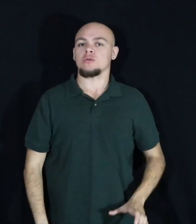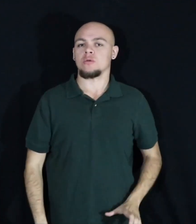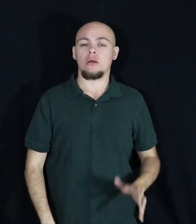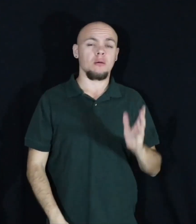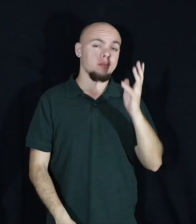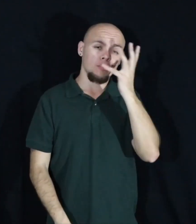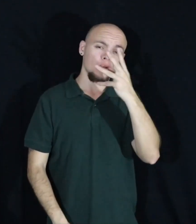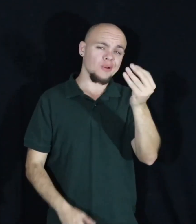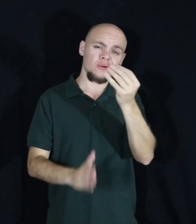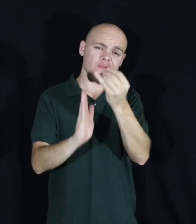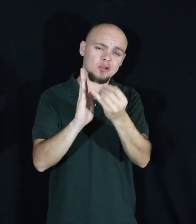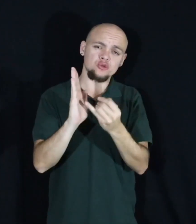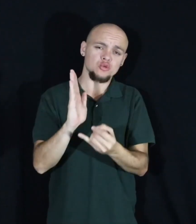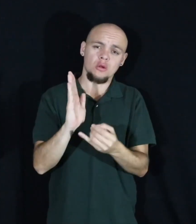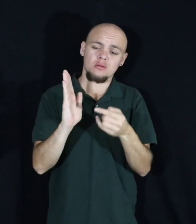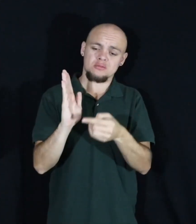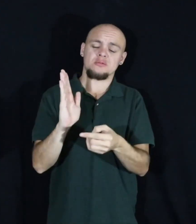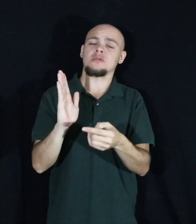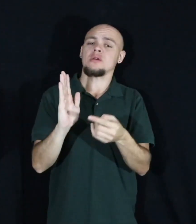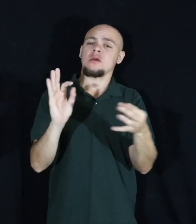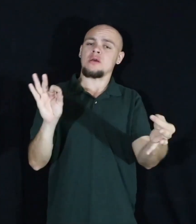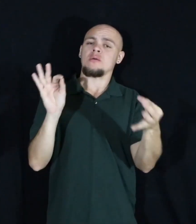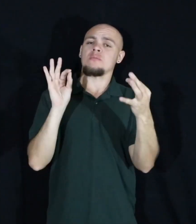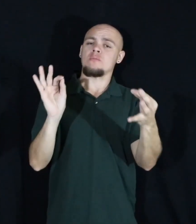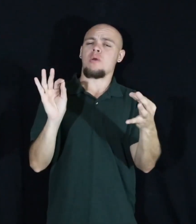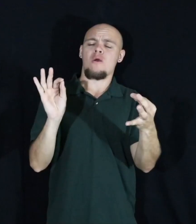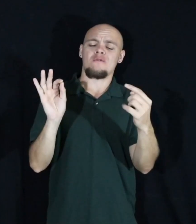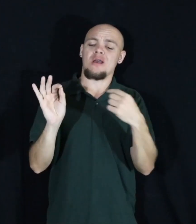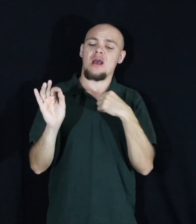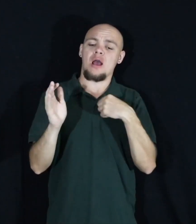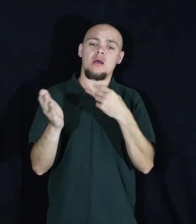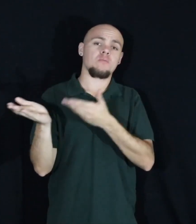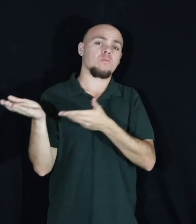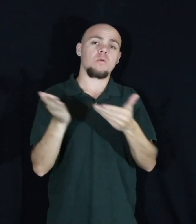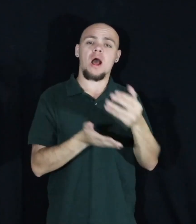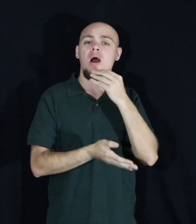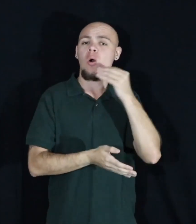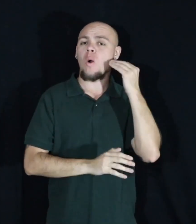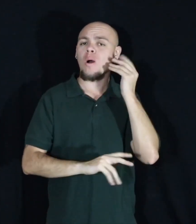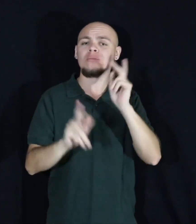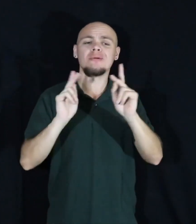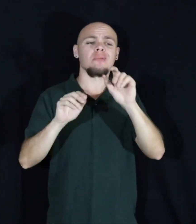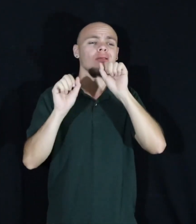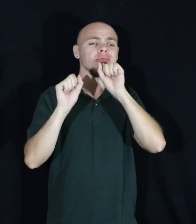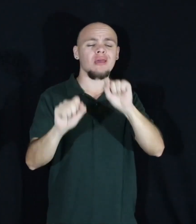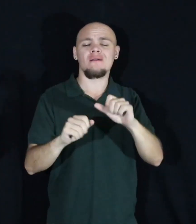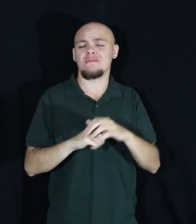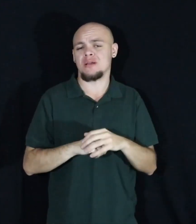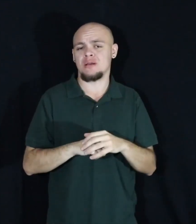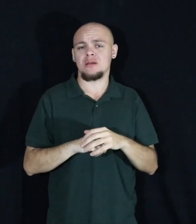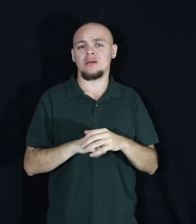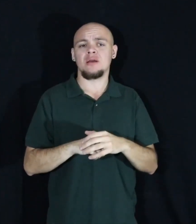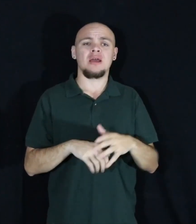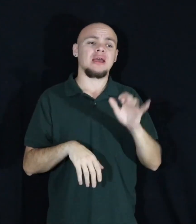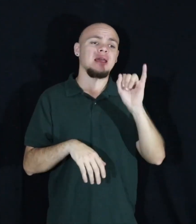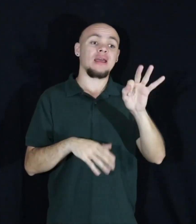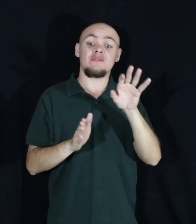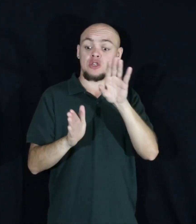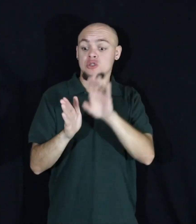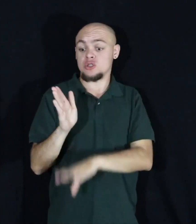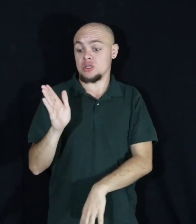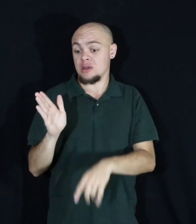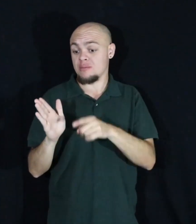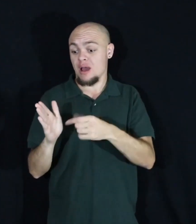beautifully drawn. In a perfect gold mirror. I knew if I bought it home, everybody would love it. I knew that if I bought it inexpensively, I could sell it really